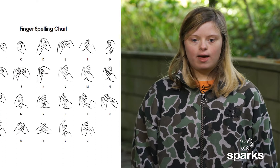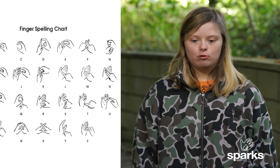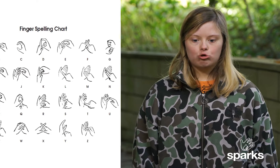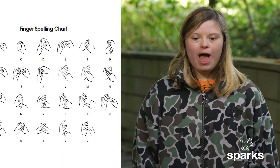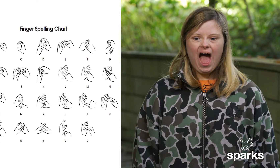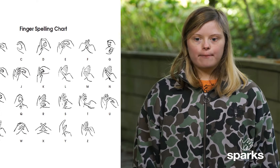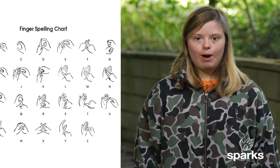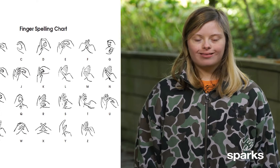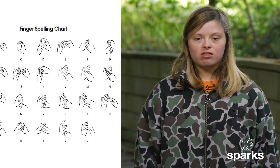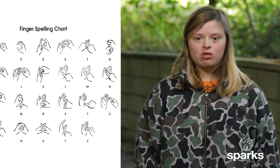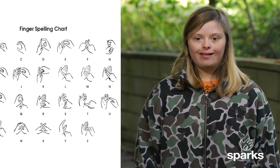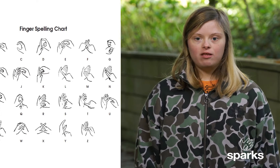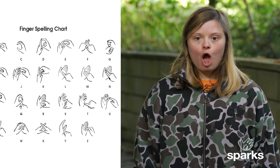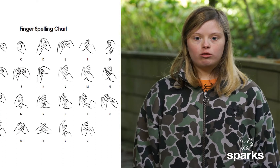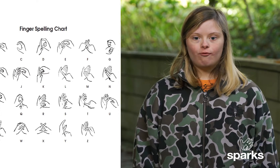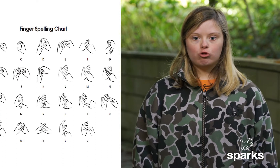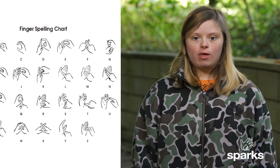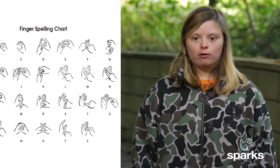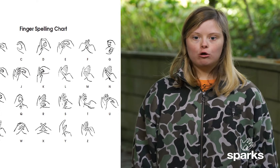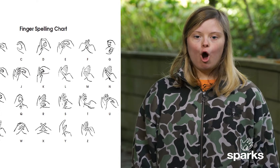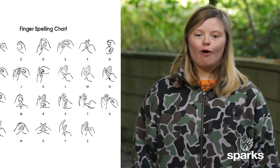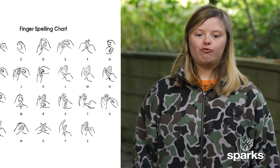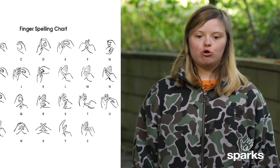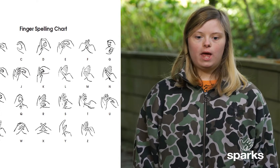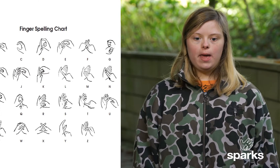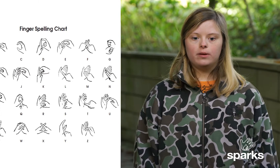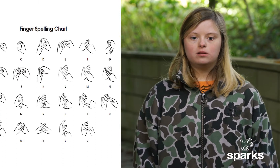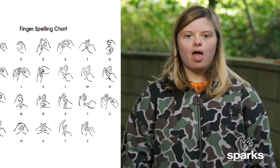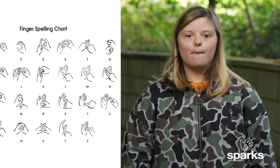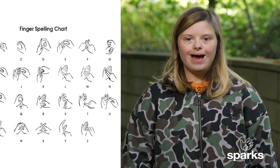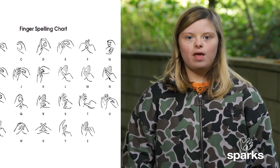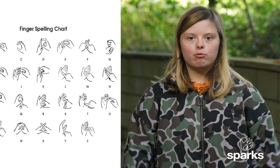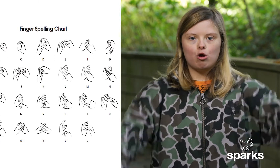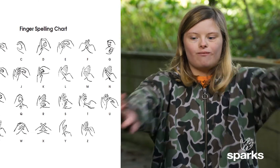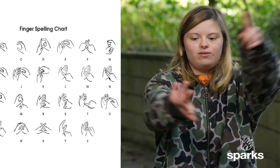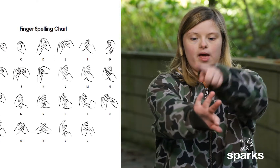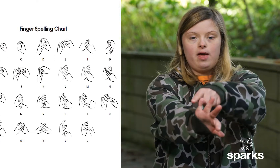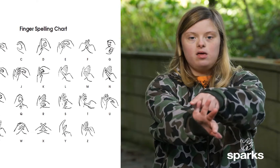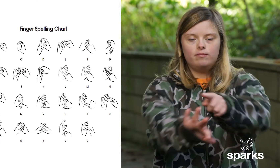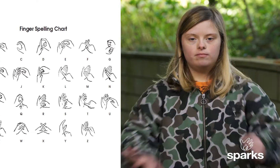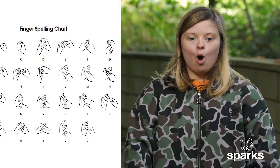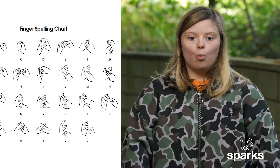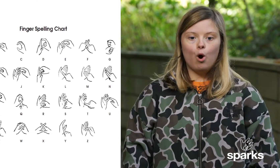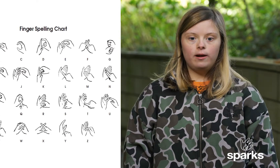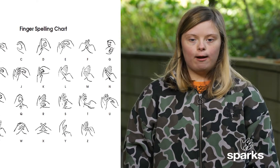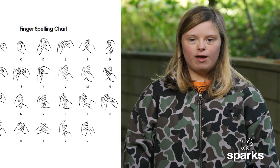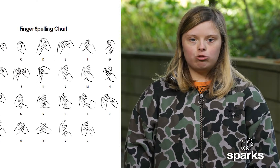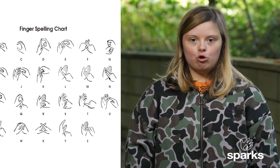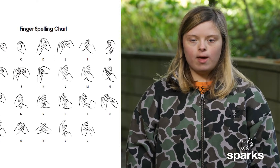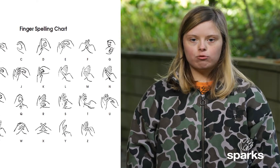letters and practice signing the first letter of your name. My name starts with an E. What letter is your name